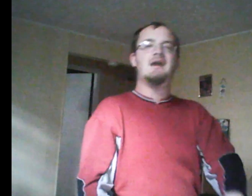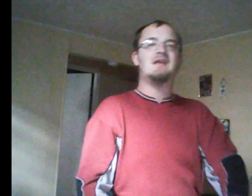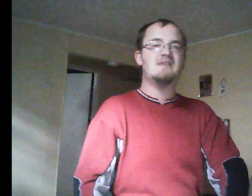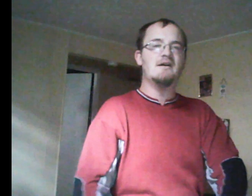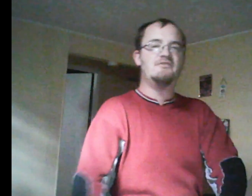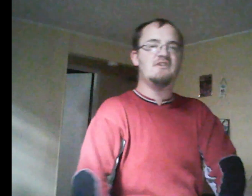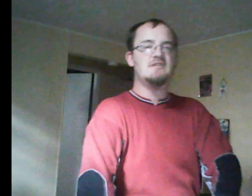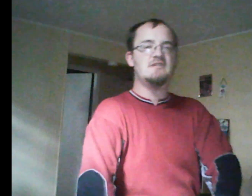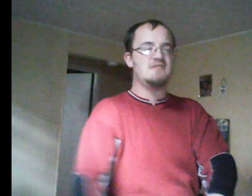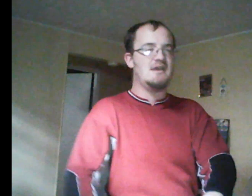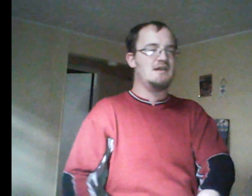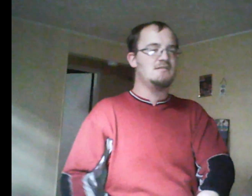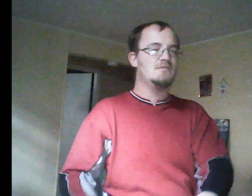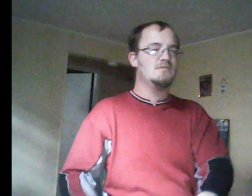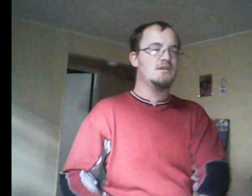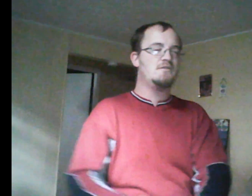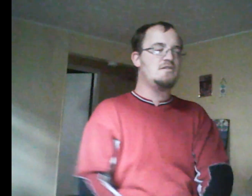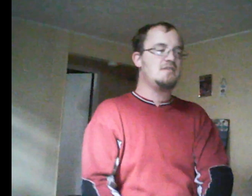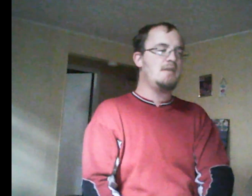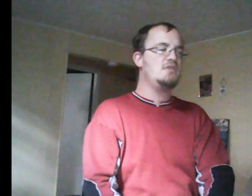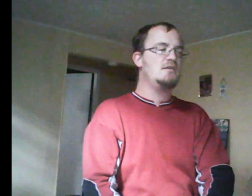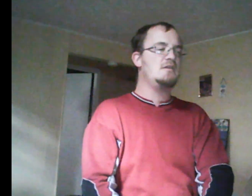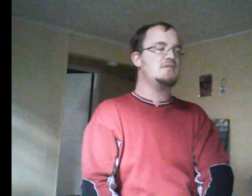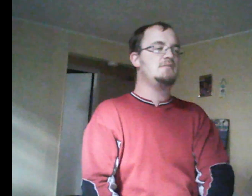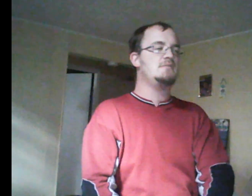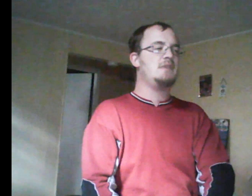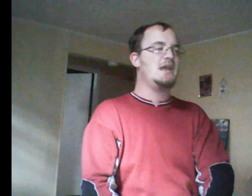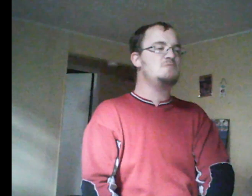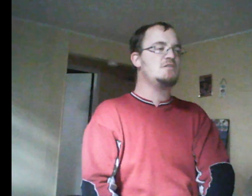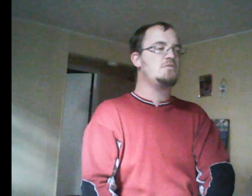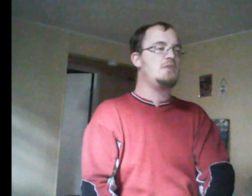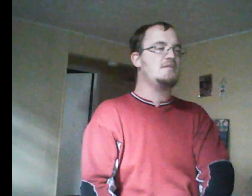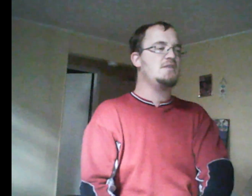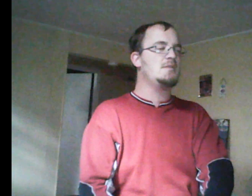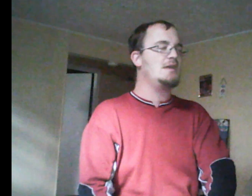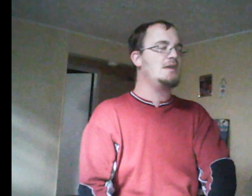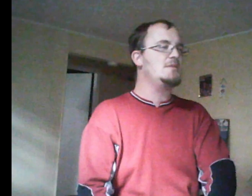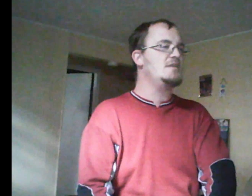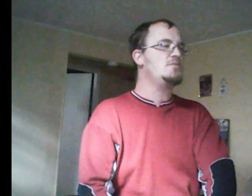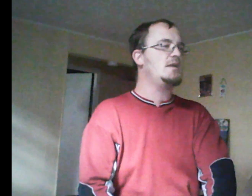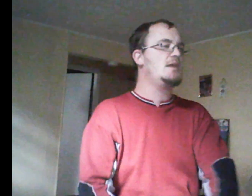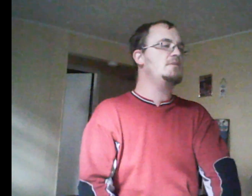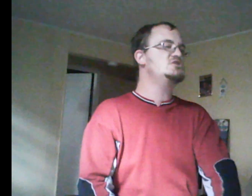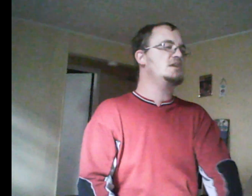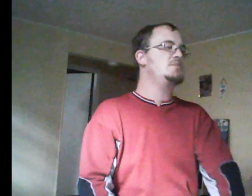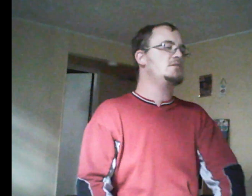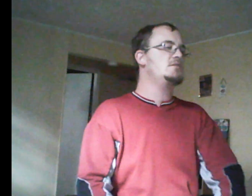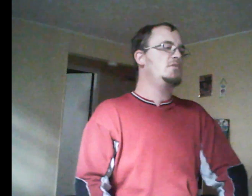spread something about Emma. And that's why Emma was shunned by most of the school. And she only had the principal team to go by. I feel, in a way,